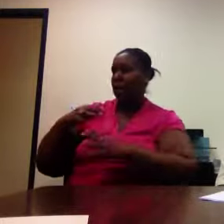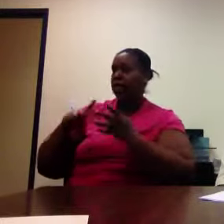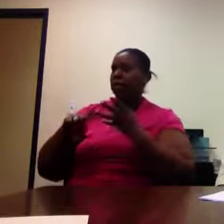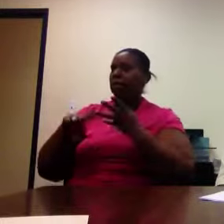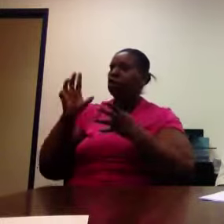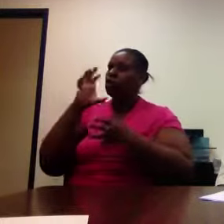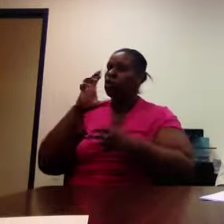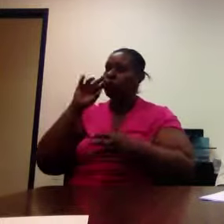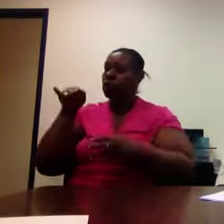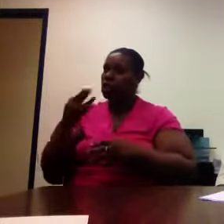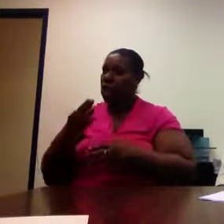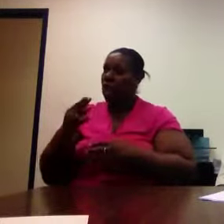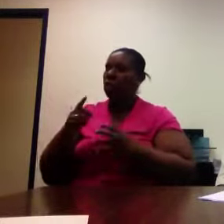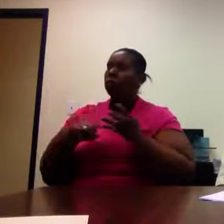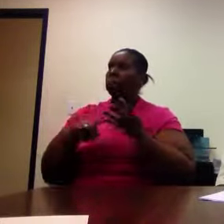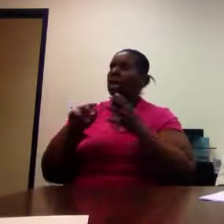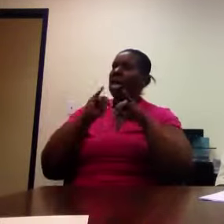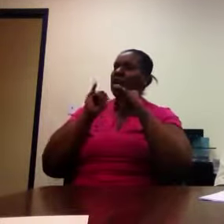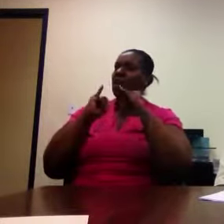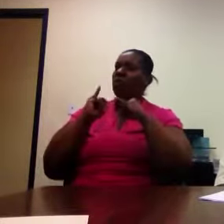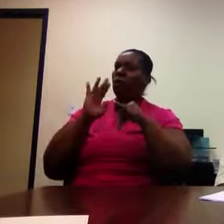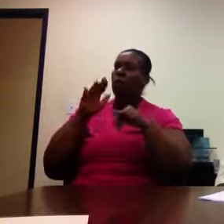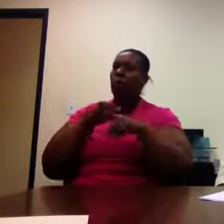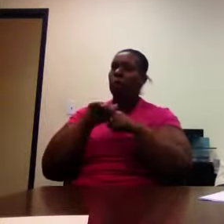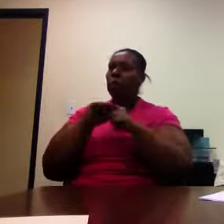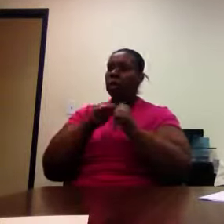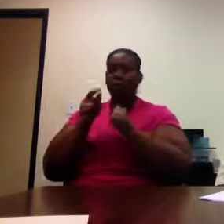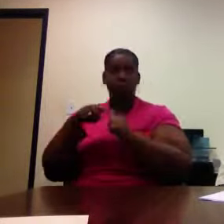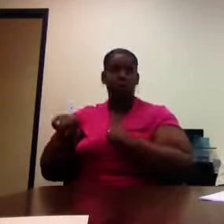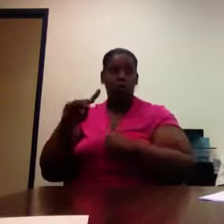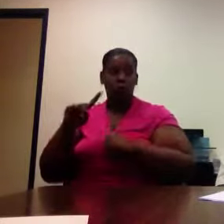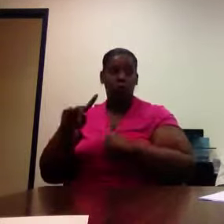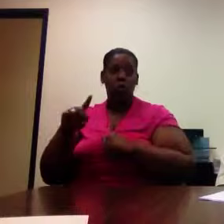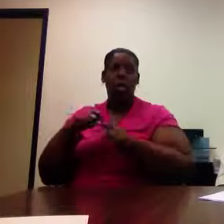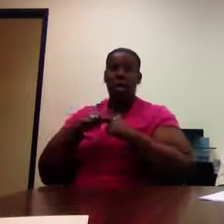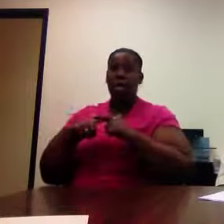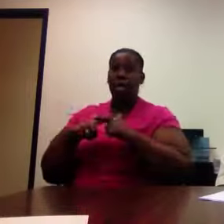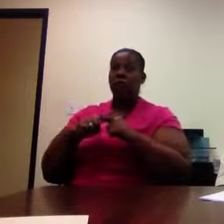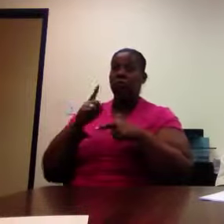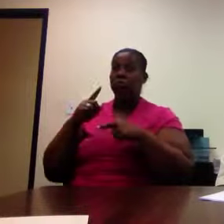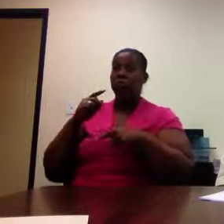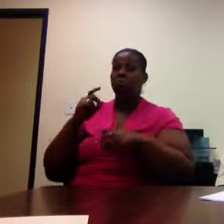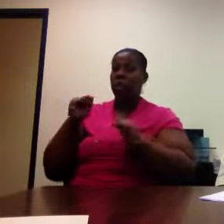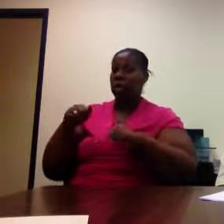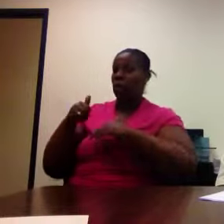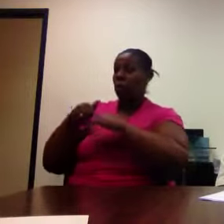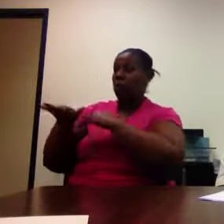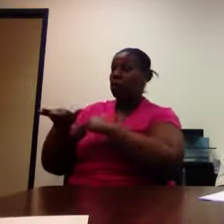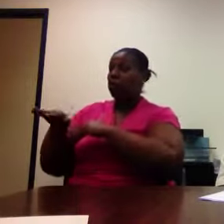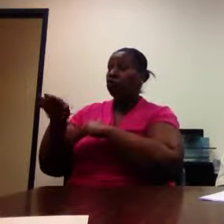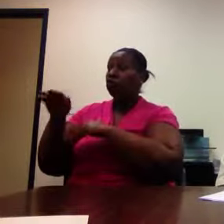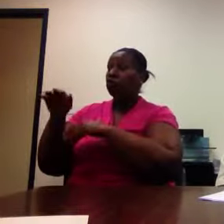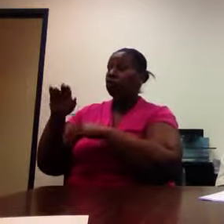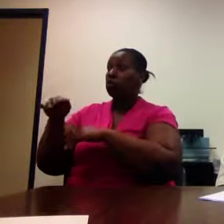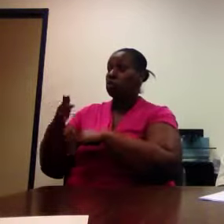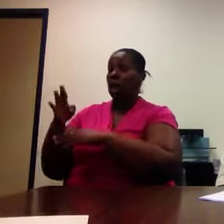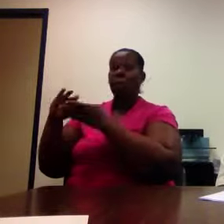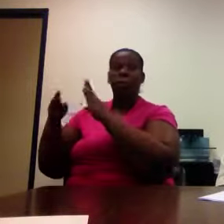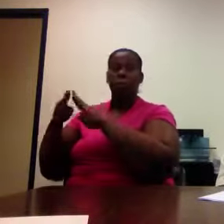job, and doing interviews. And actual referrals to employees, if necessary. Each person's program is individually